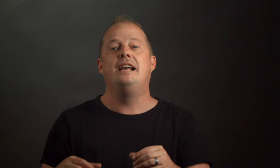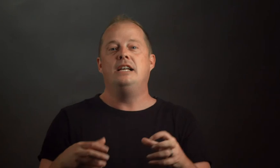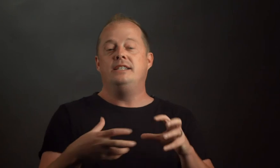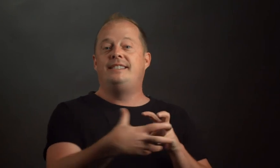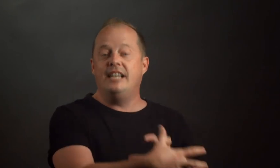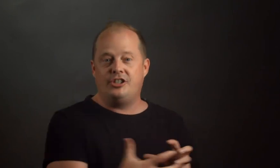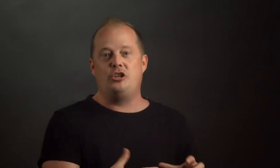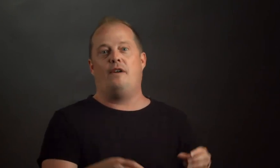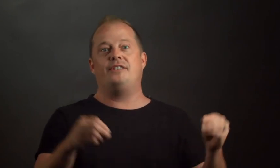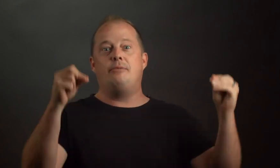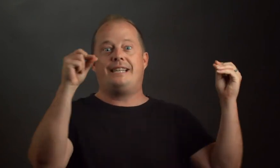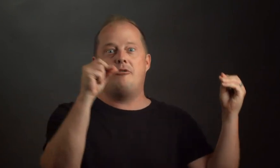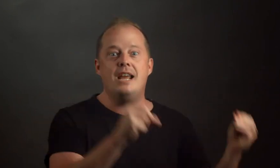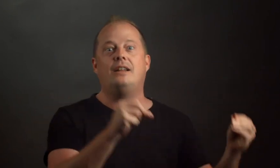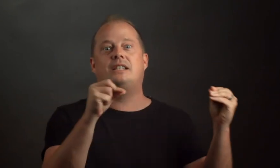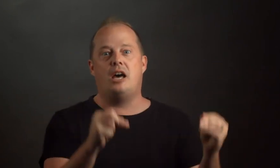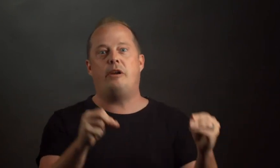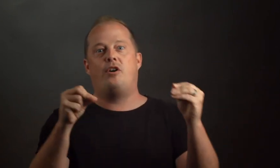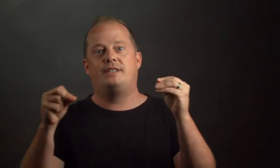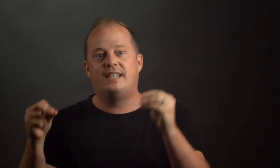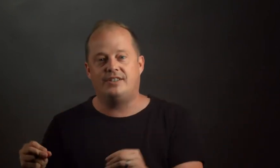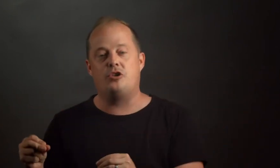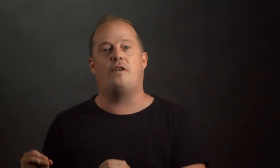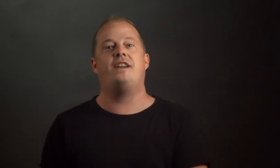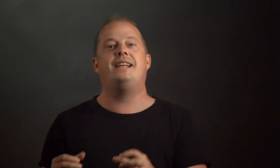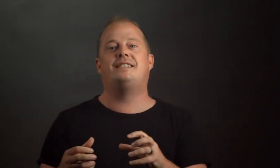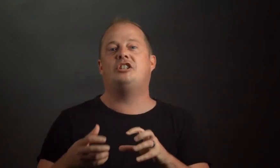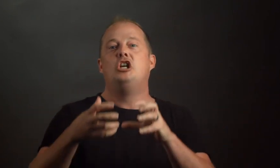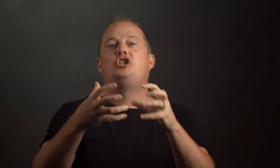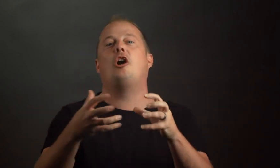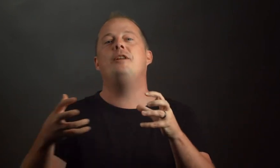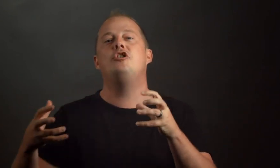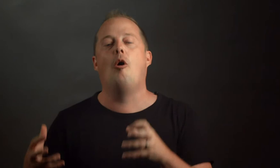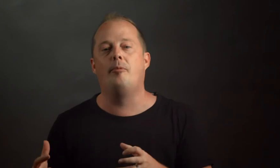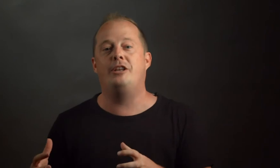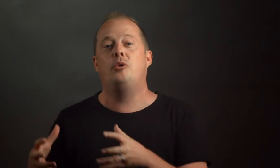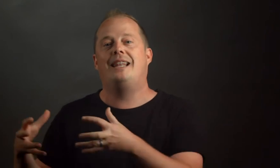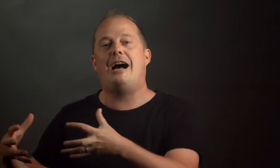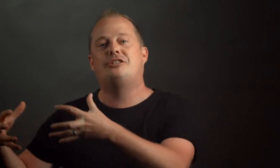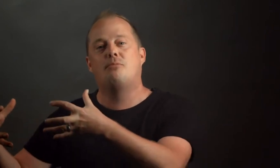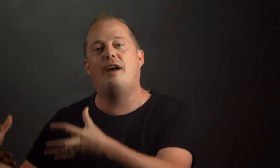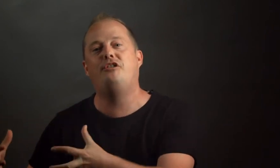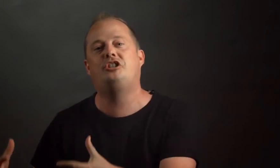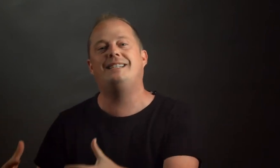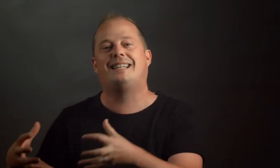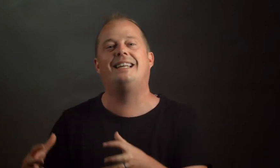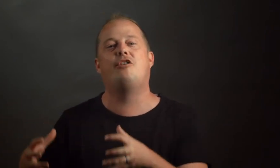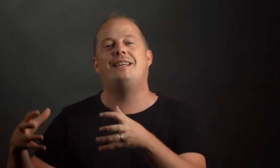zinzendorf his name was count nicholas ludwig von zinzendorf and he's this german nobleman who allowed some refugees to live on